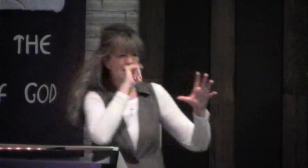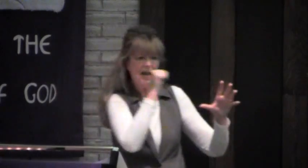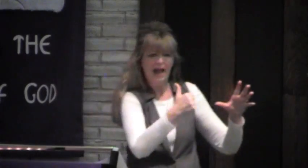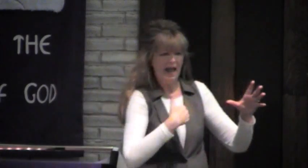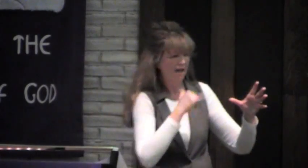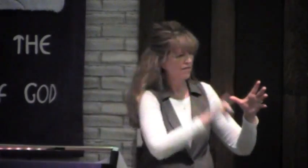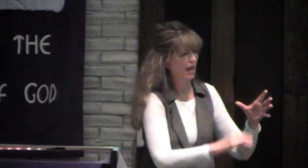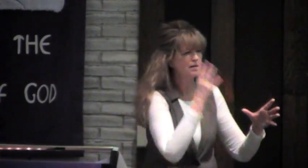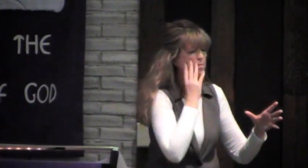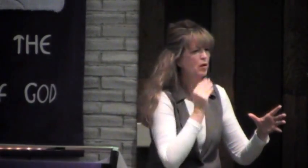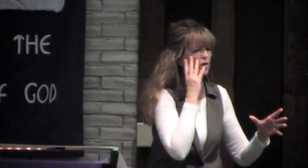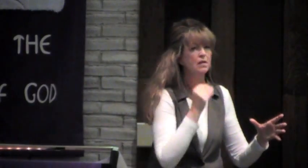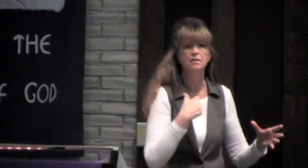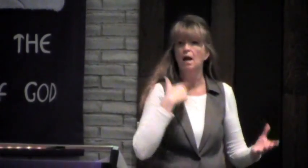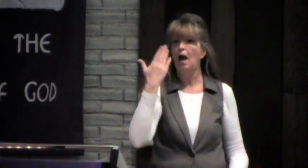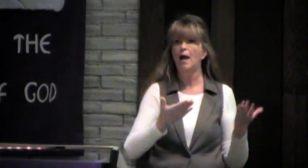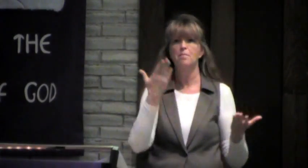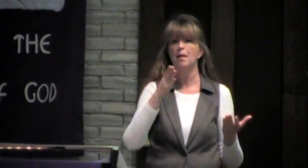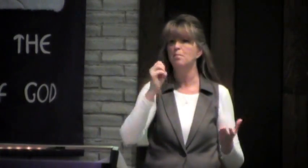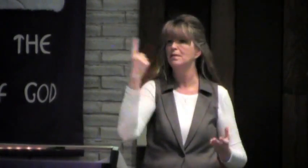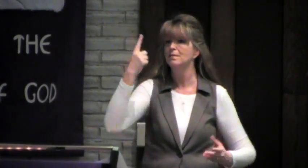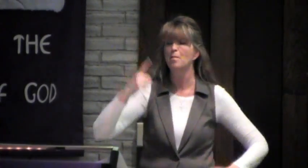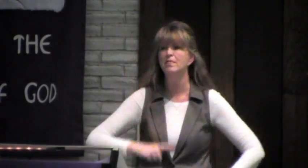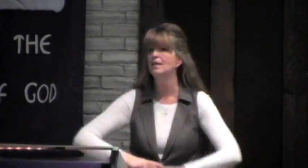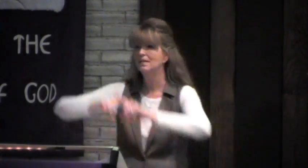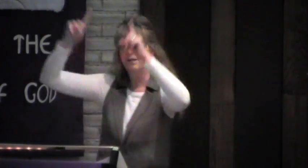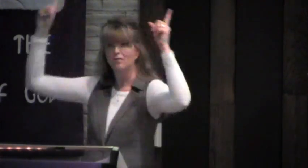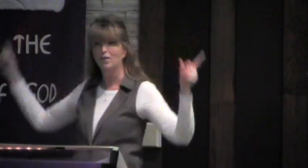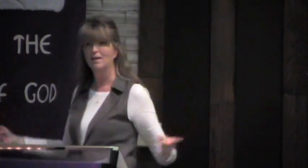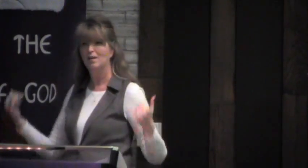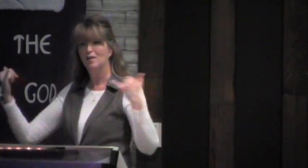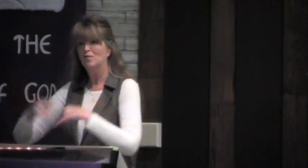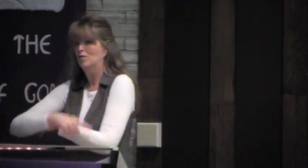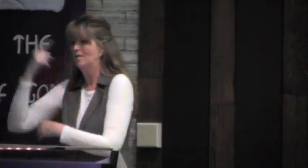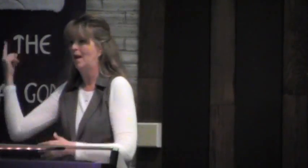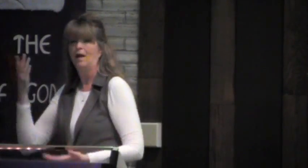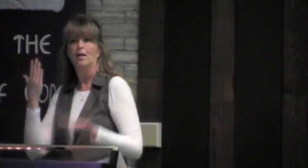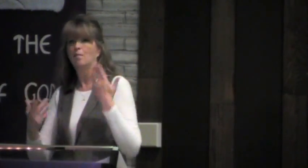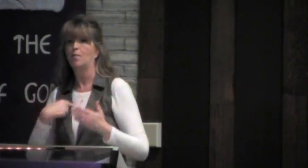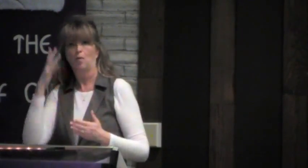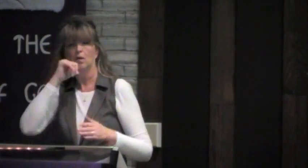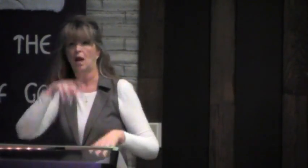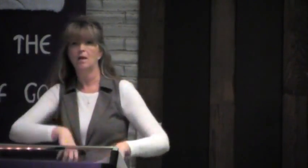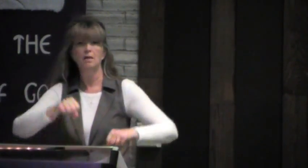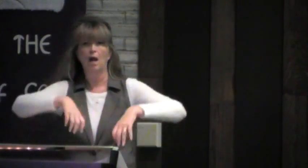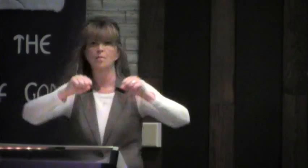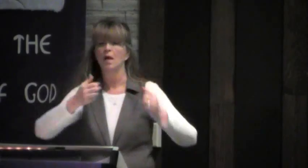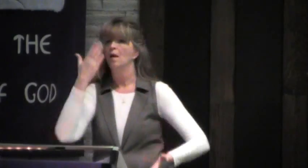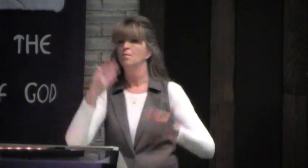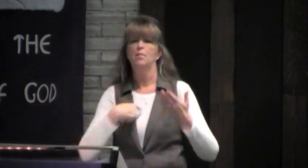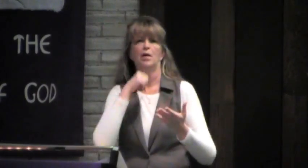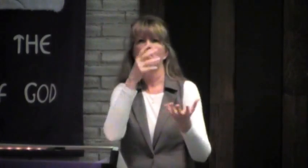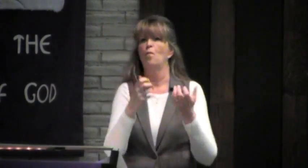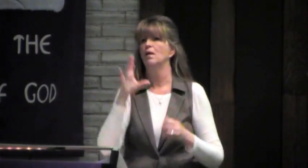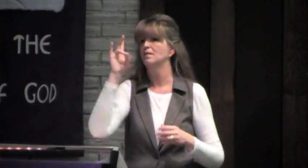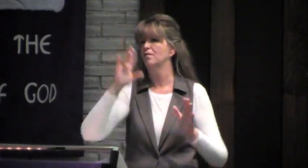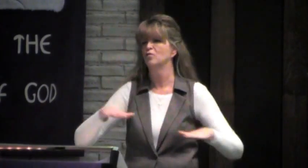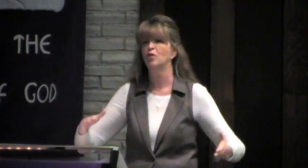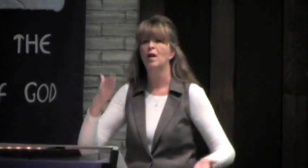easily to me now. Now, if I hadn't experienced those bad experiences coming up, maybe I would be different today. Maybe I would